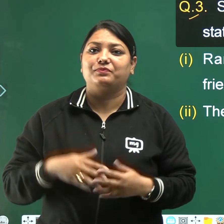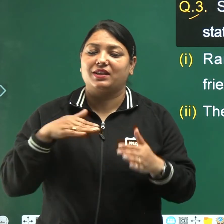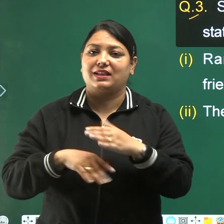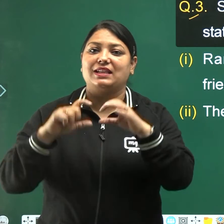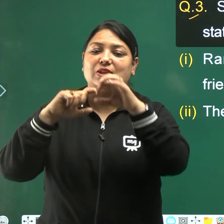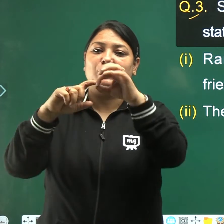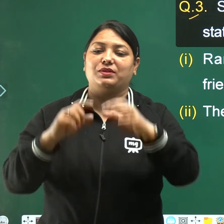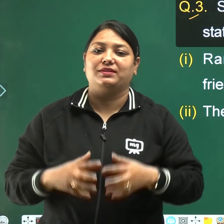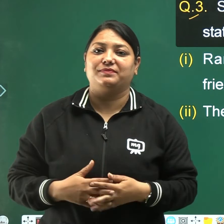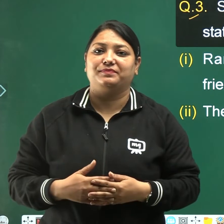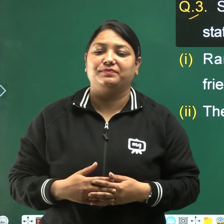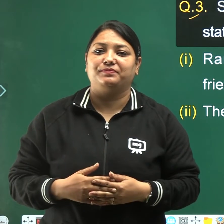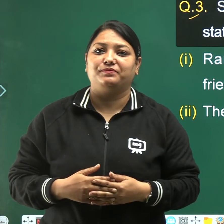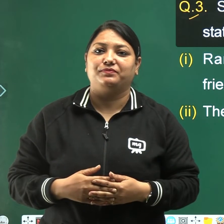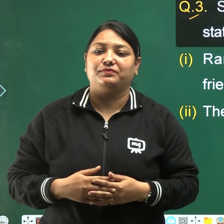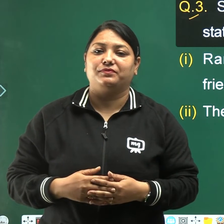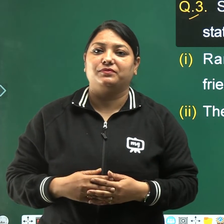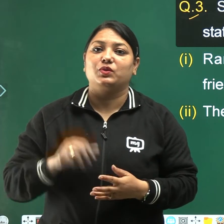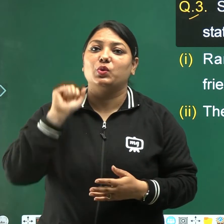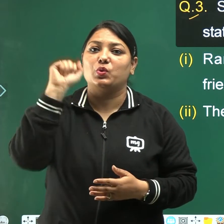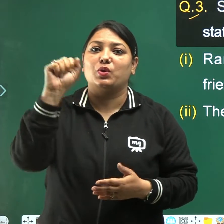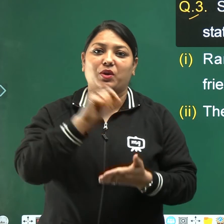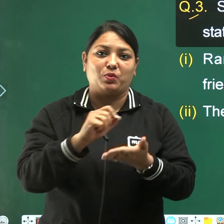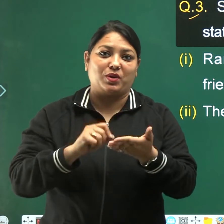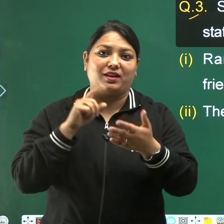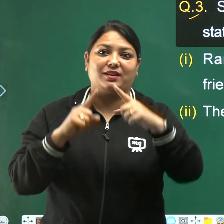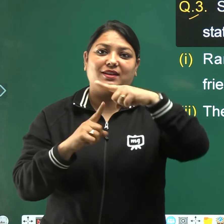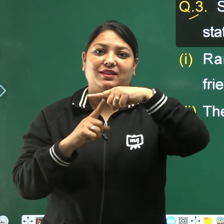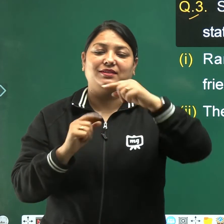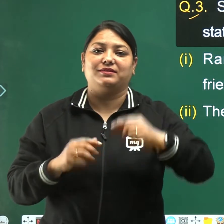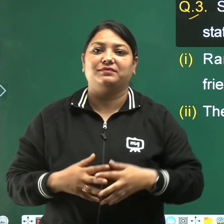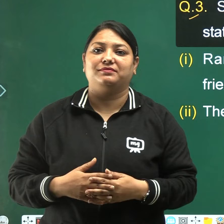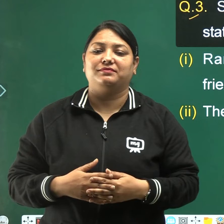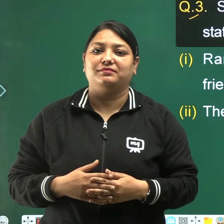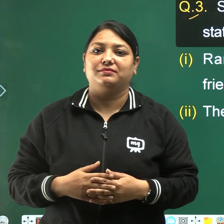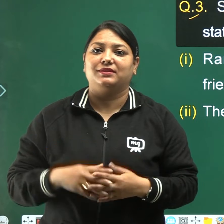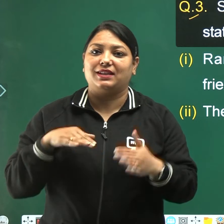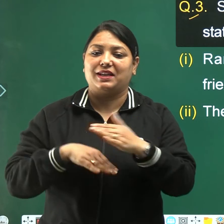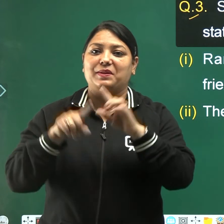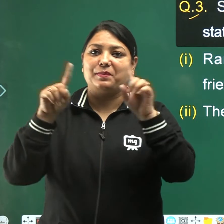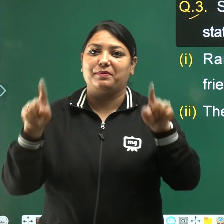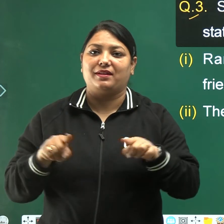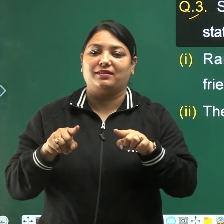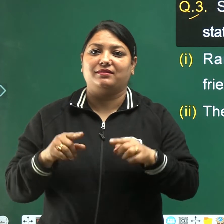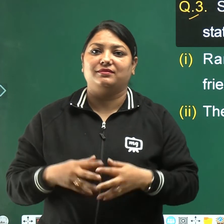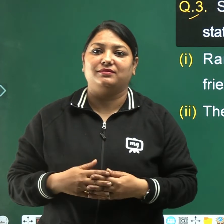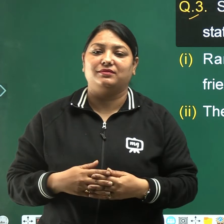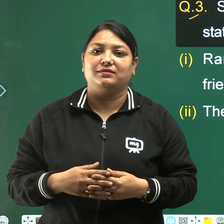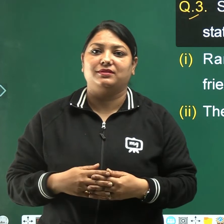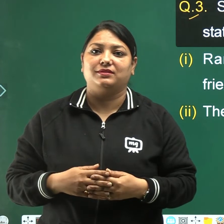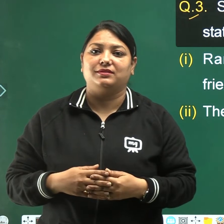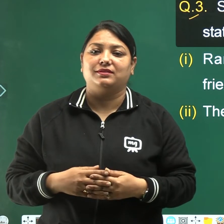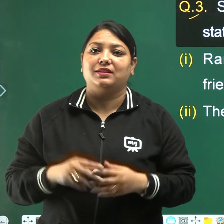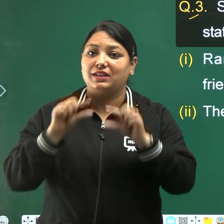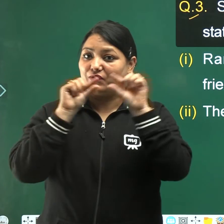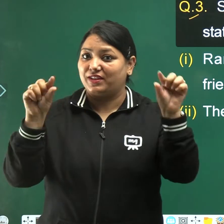this question, you have to write T in the bracket, if the